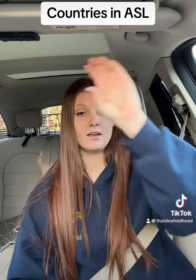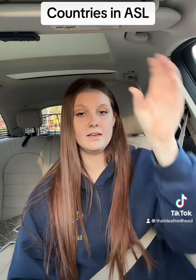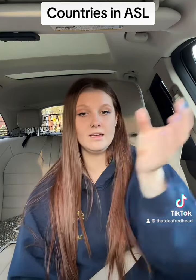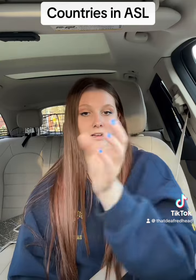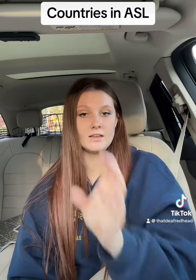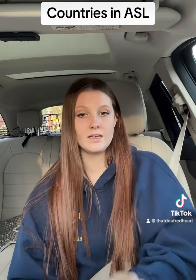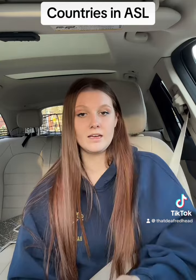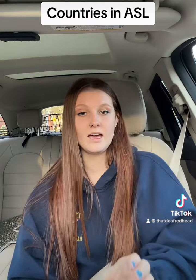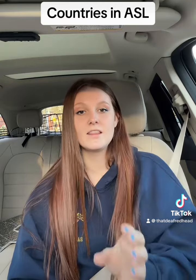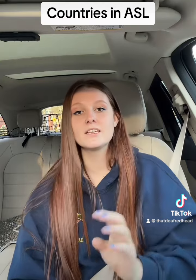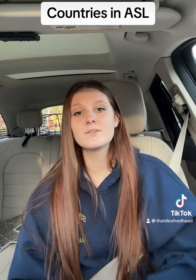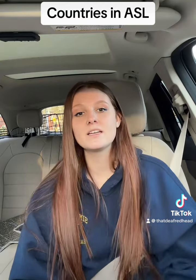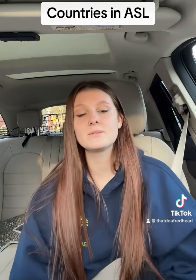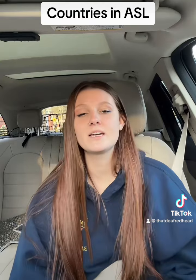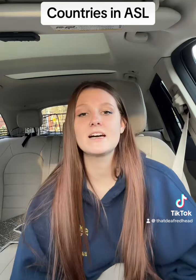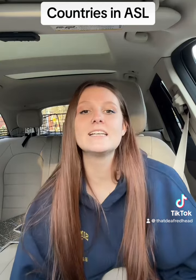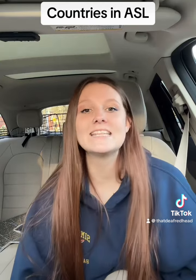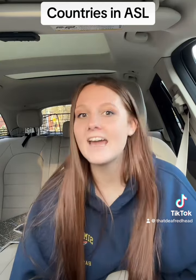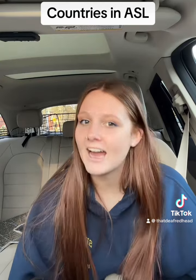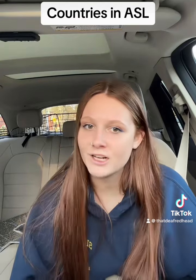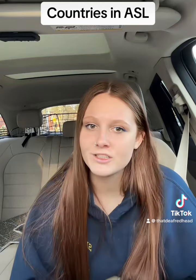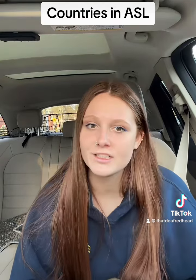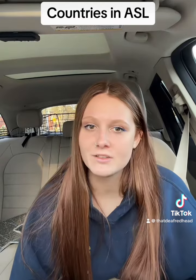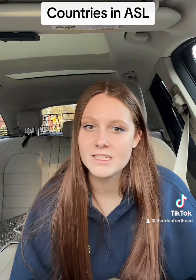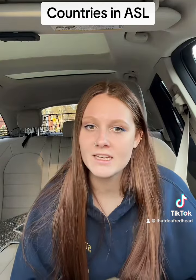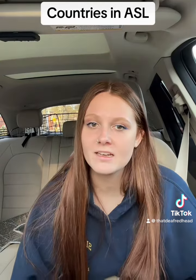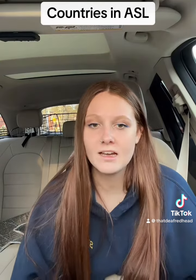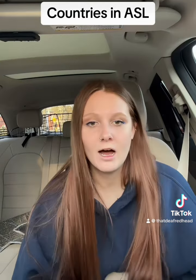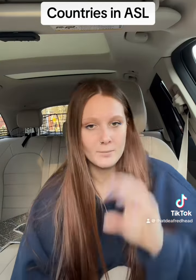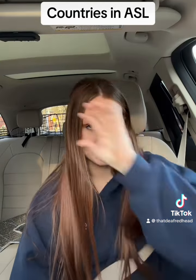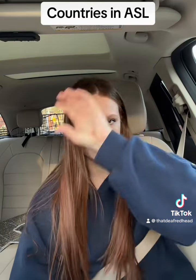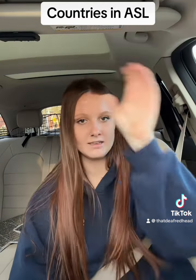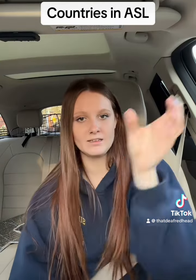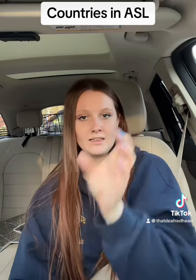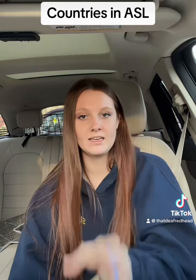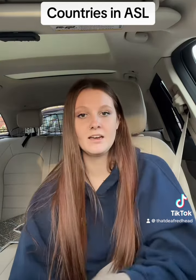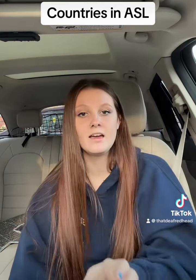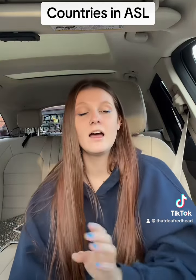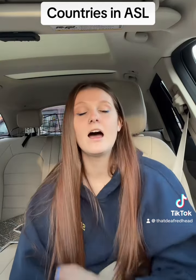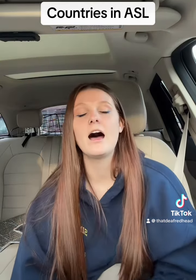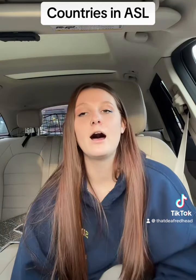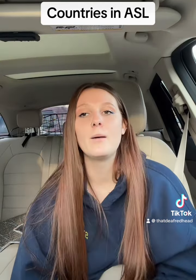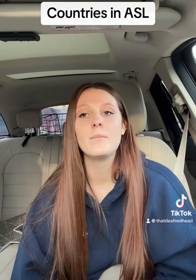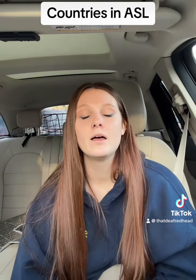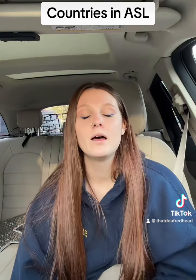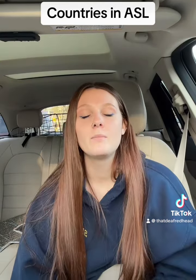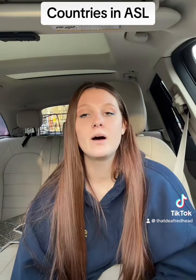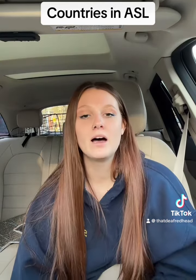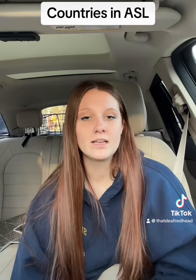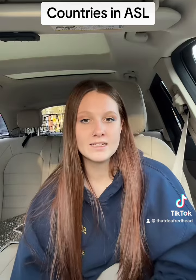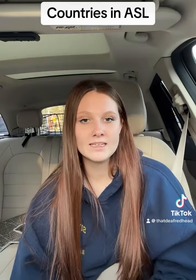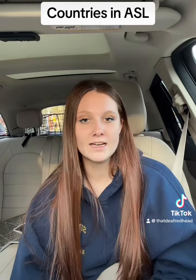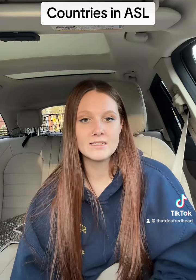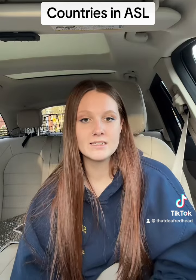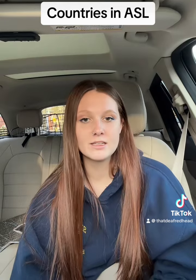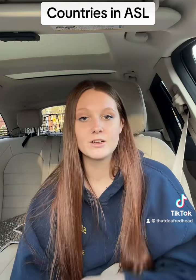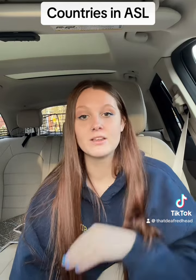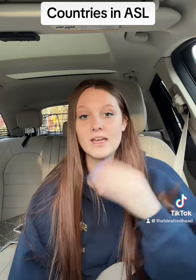Italy. And this one is because they actually use it in Italy. But a lot of signs, either they